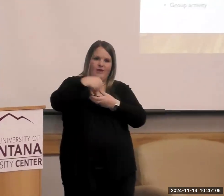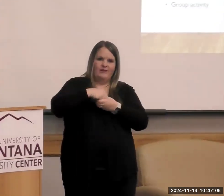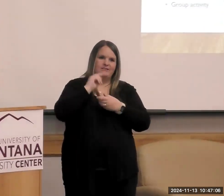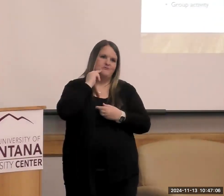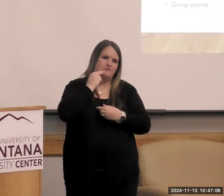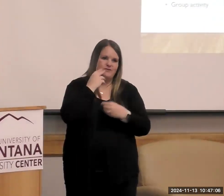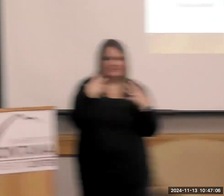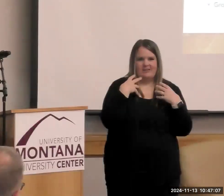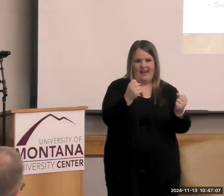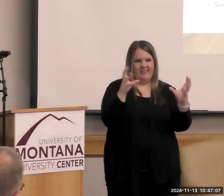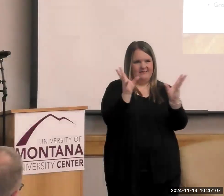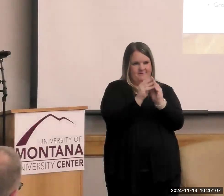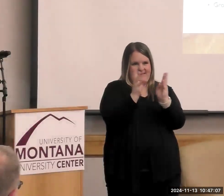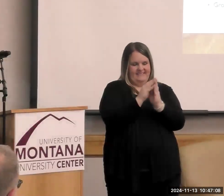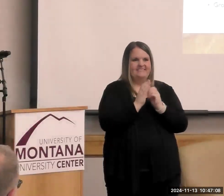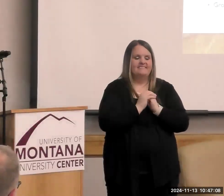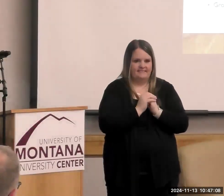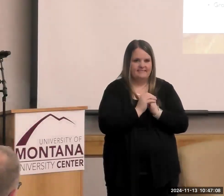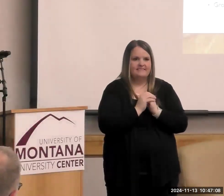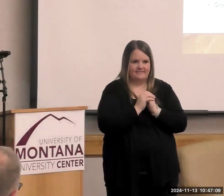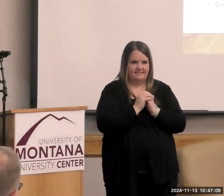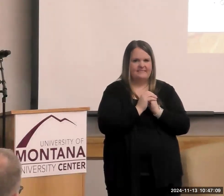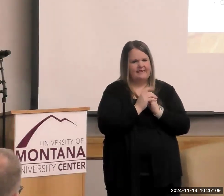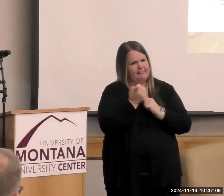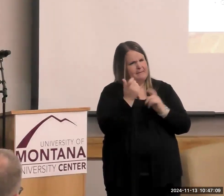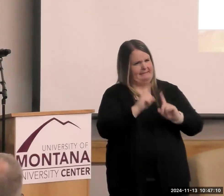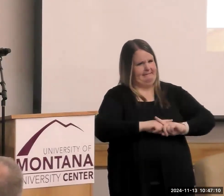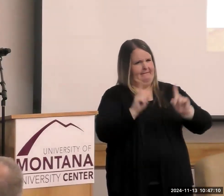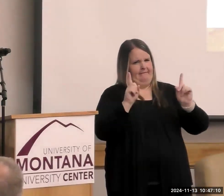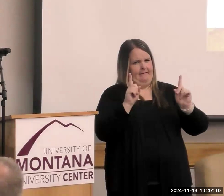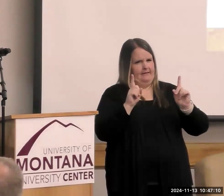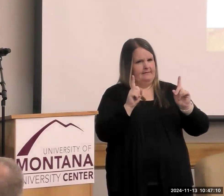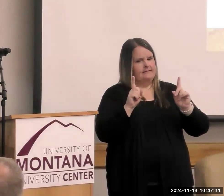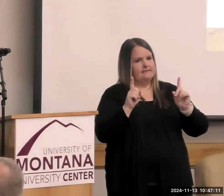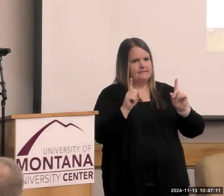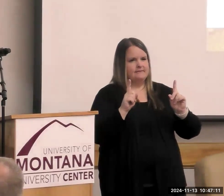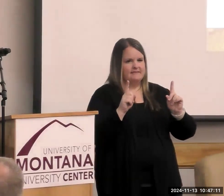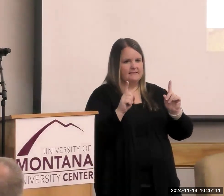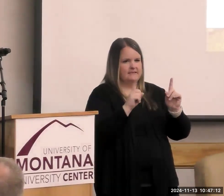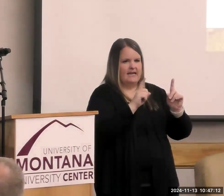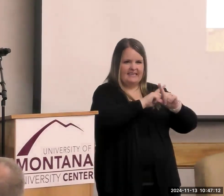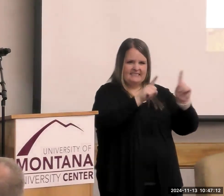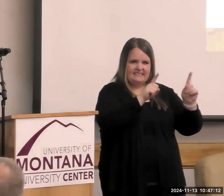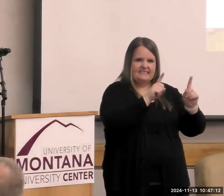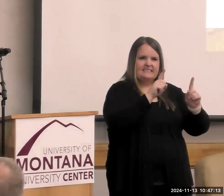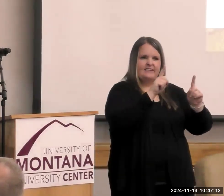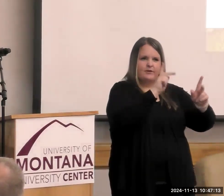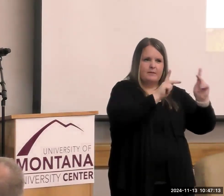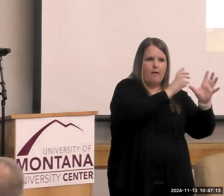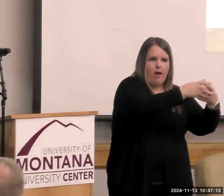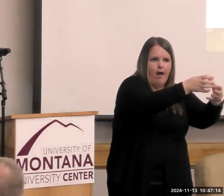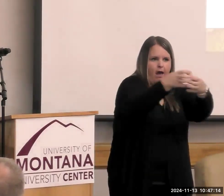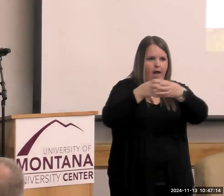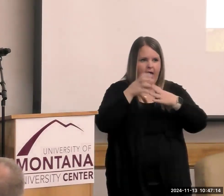and health summit. It's a little bit different. It's not the grouping of people that we normally would see in a